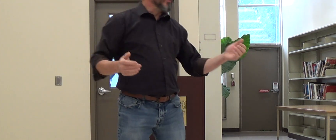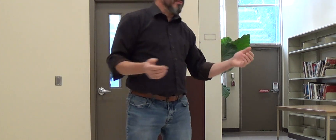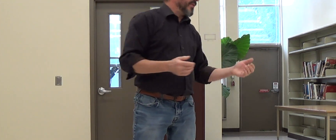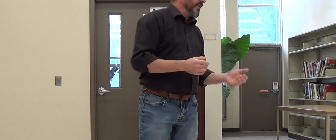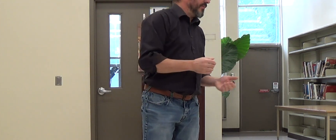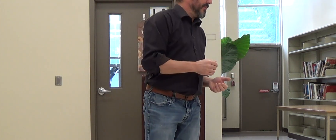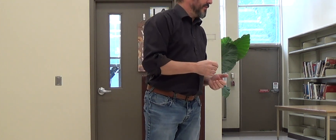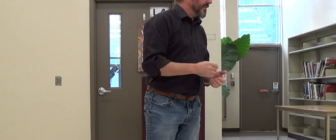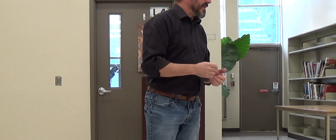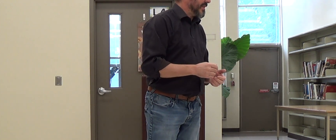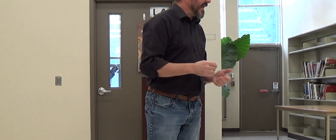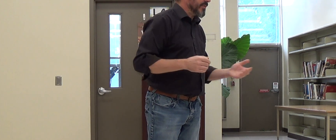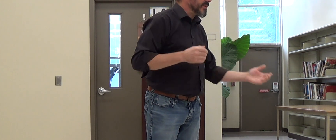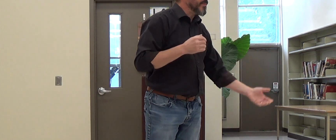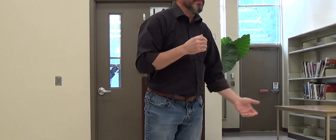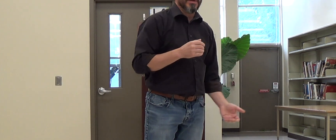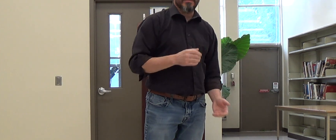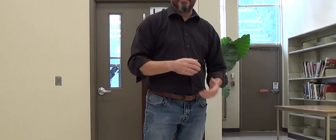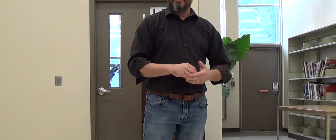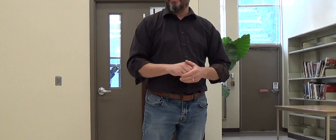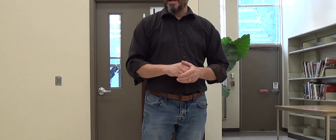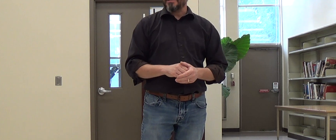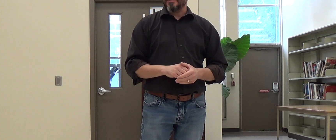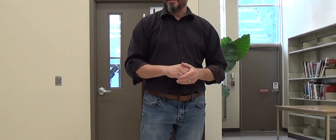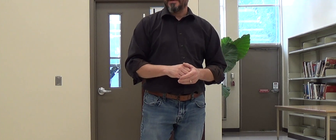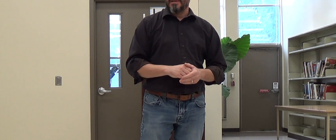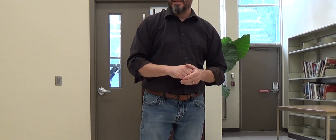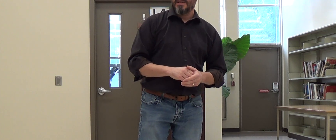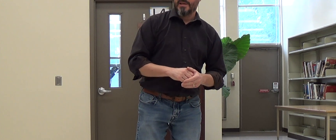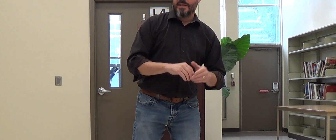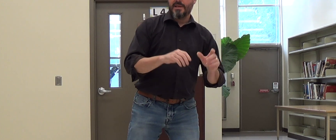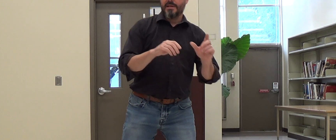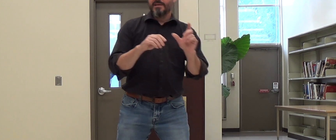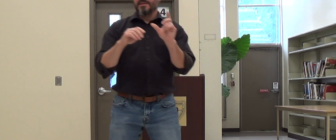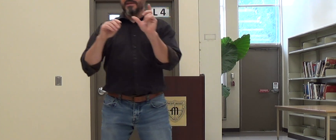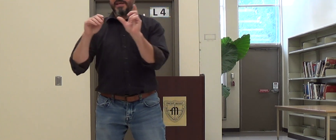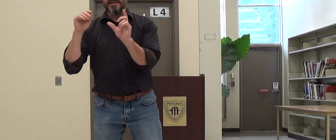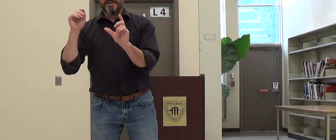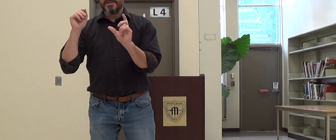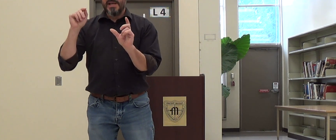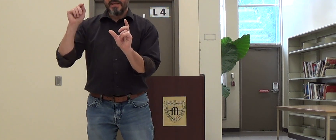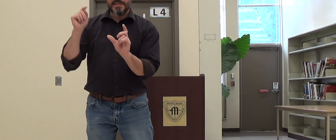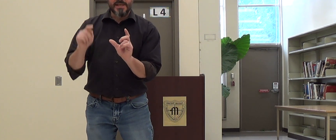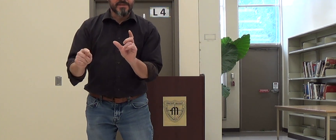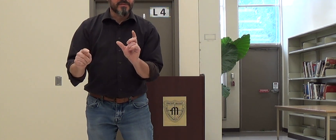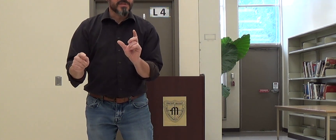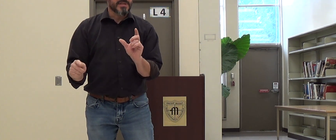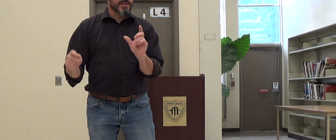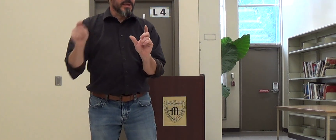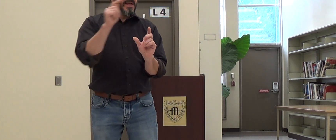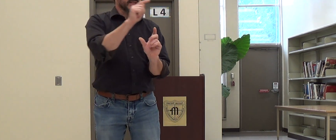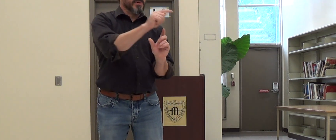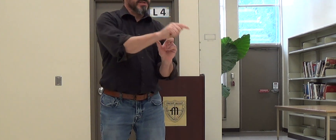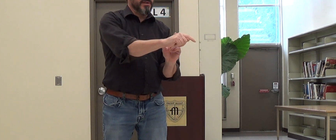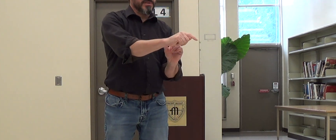everyone, though. That's not everyone's motivation factor. The key to understanding incentives is looking at the results.